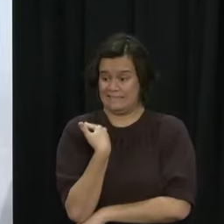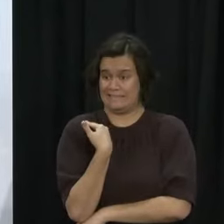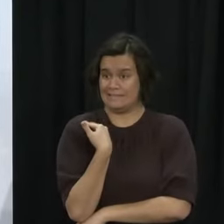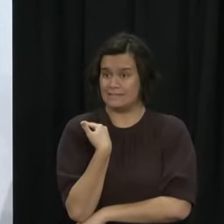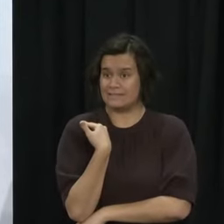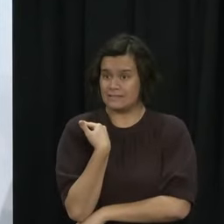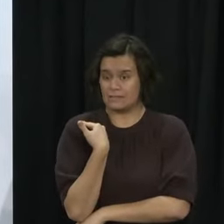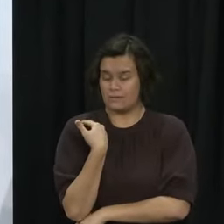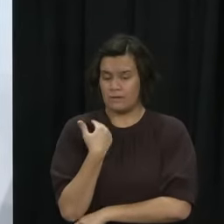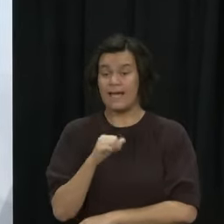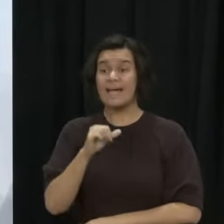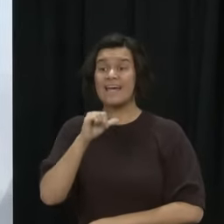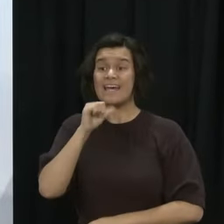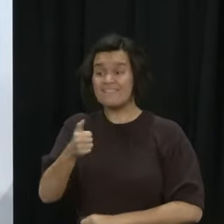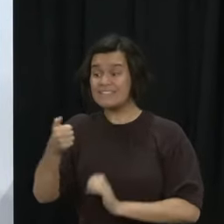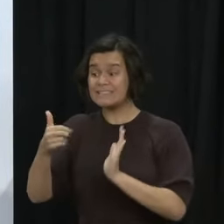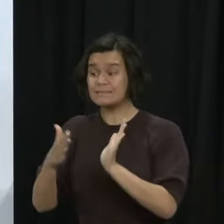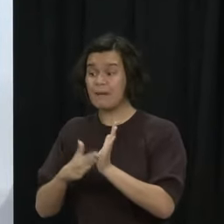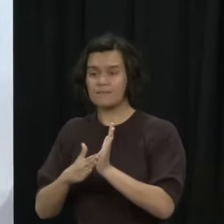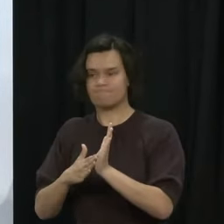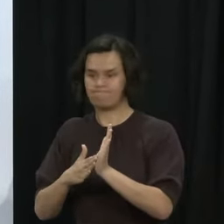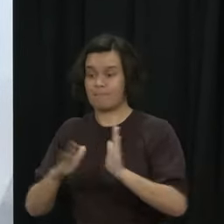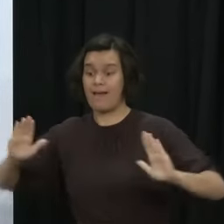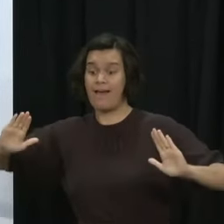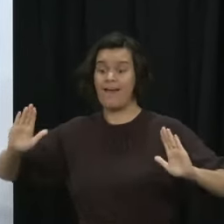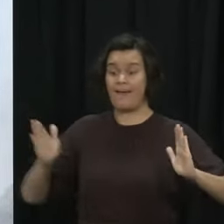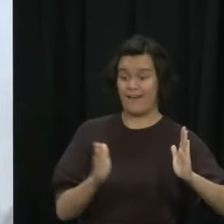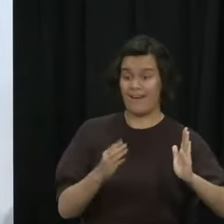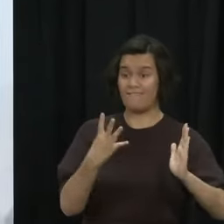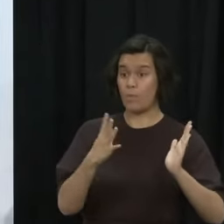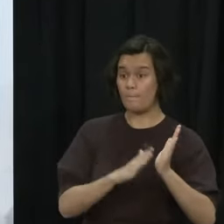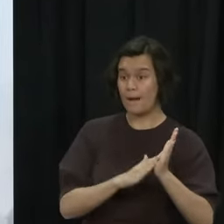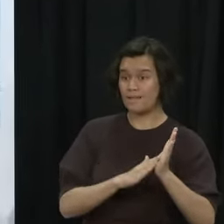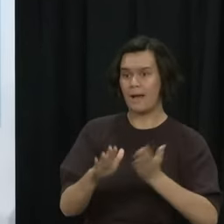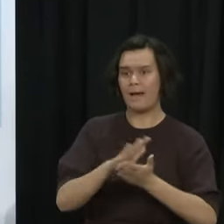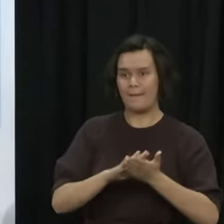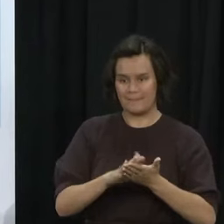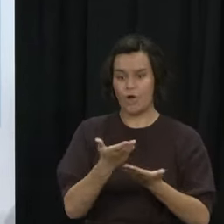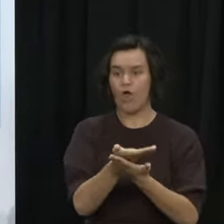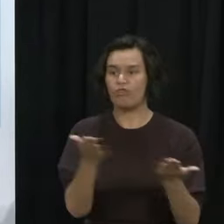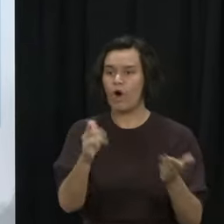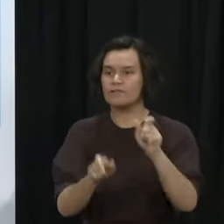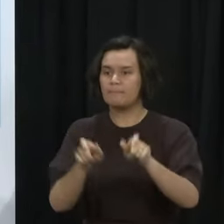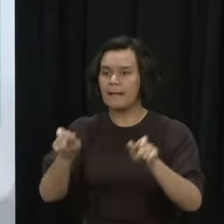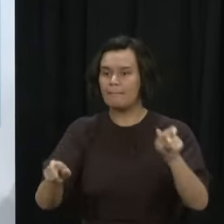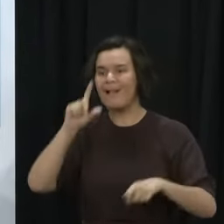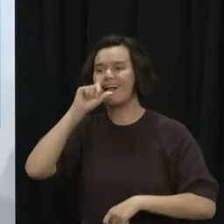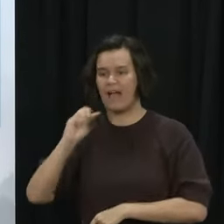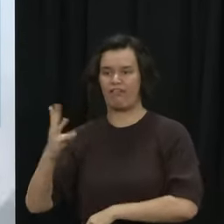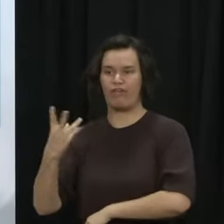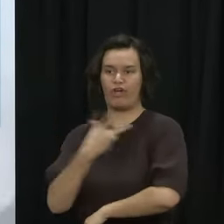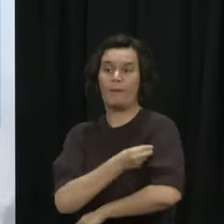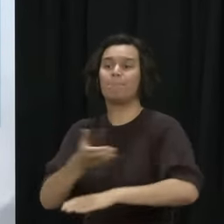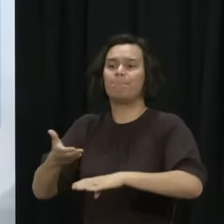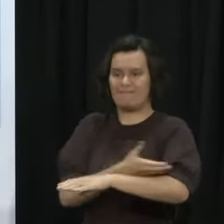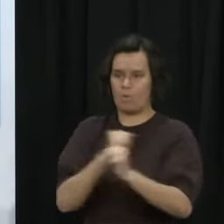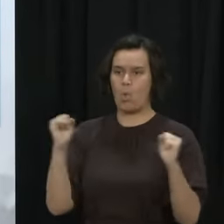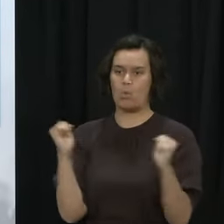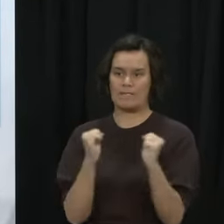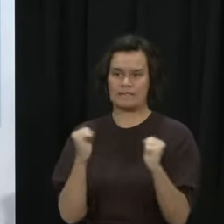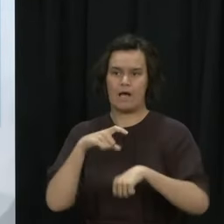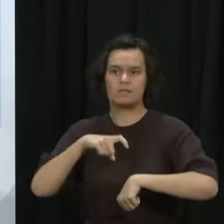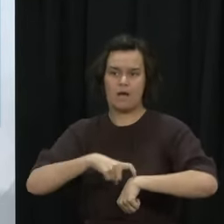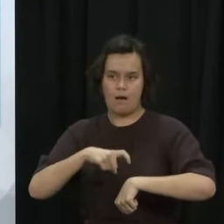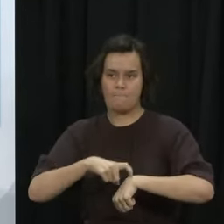doses before winter when the threat of the virus is at its greatest. We remain open to the science and